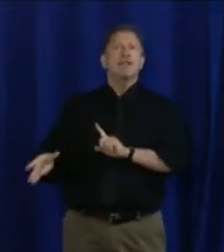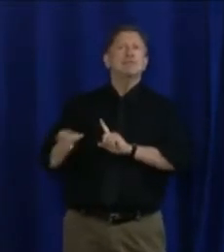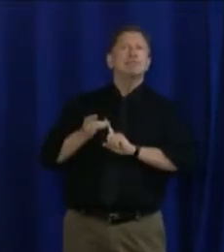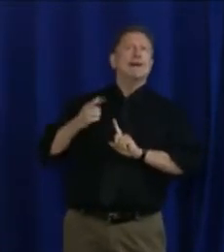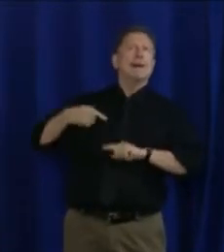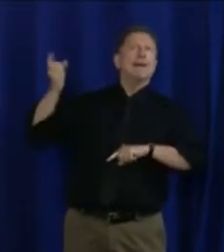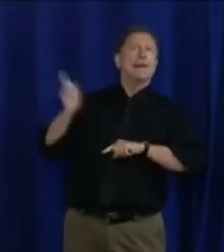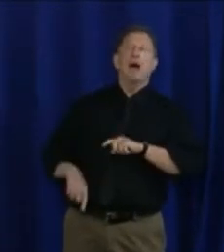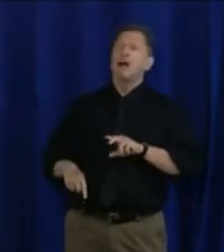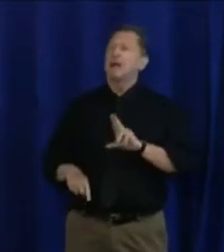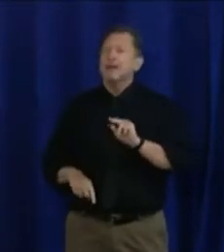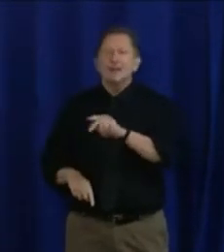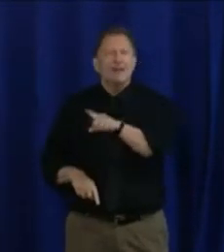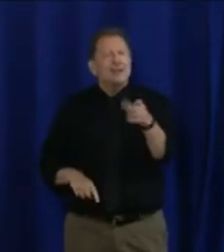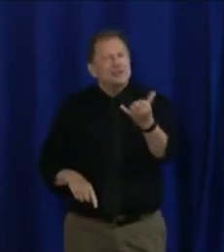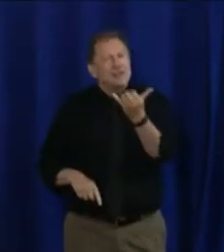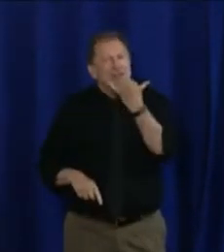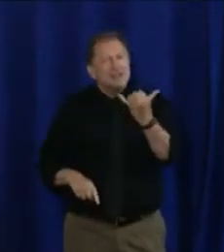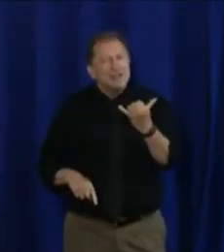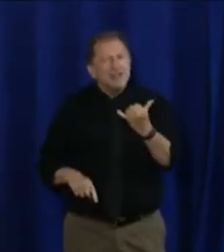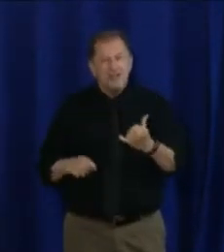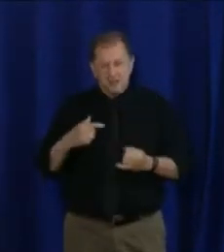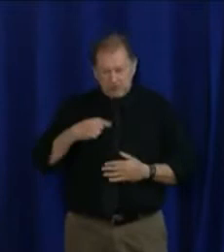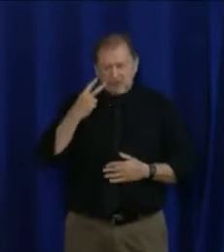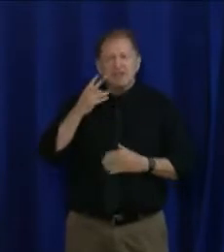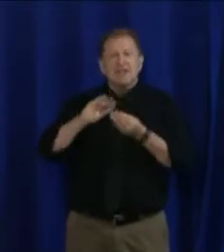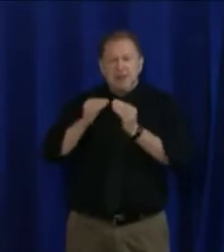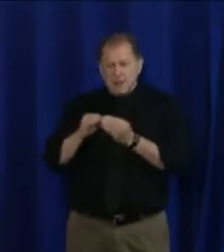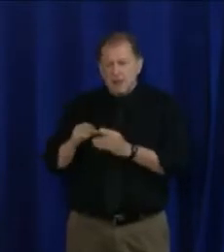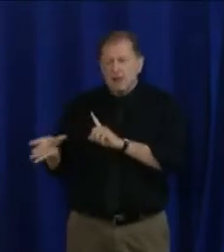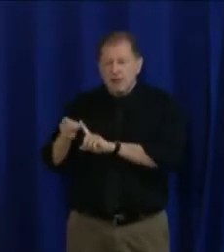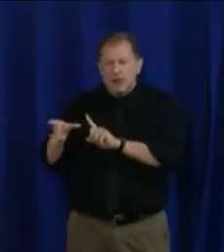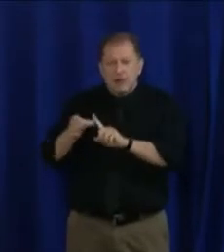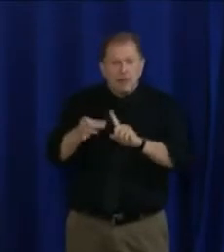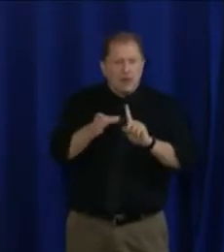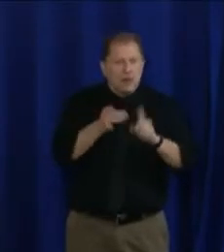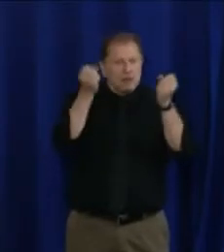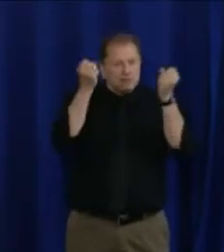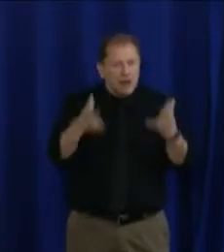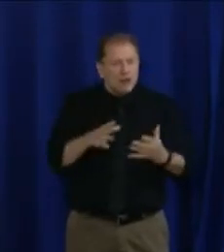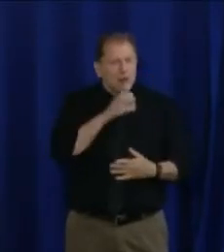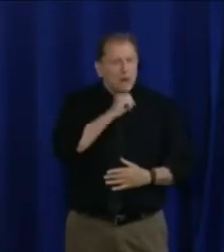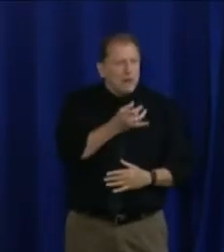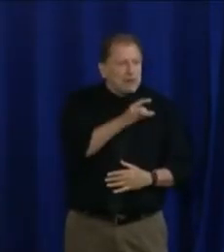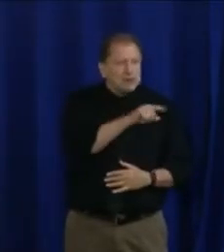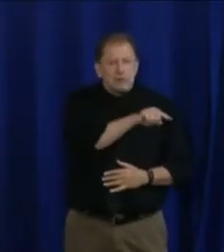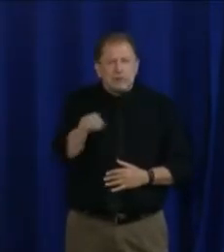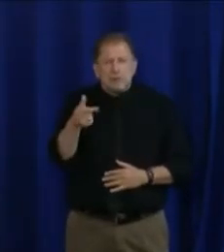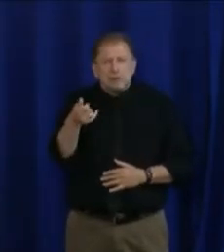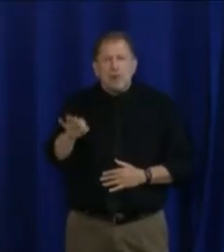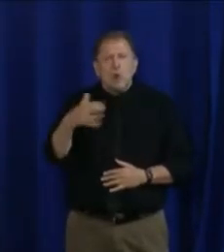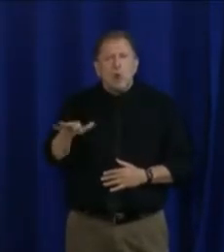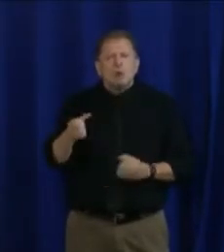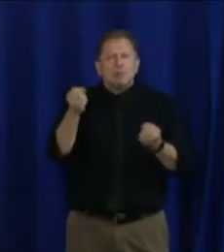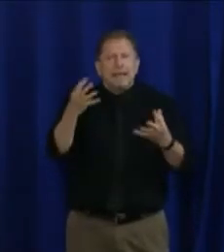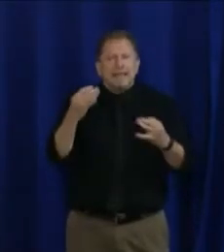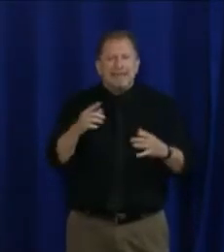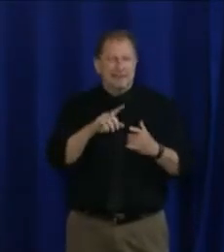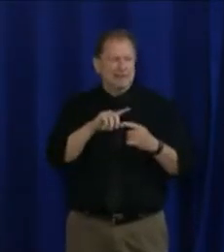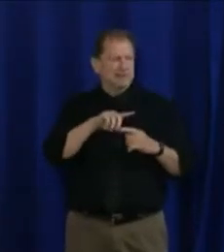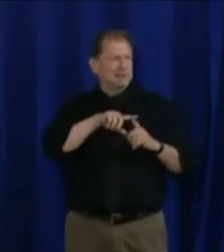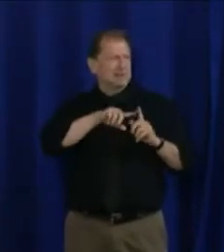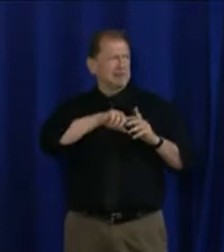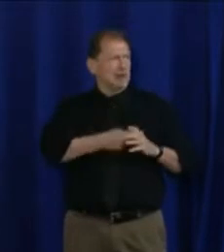different and the data proves it. Unfortunately, since June 15, nearly